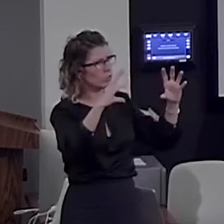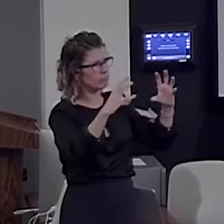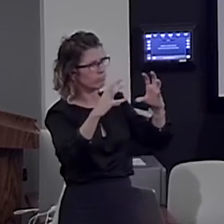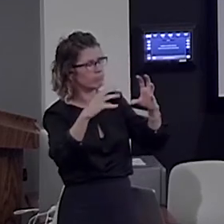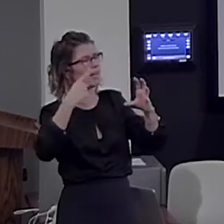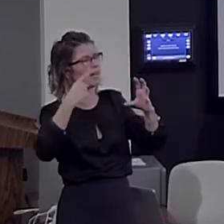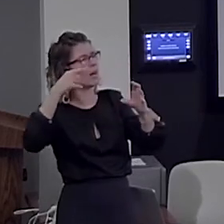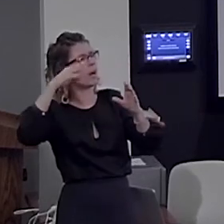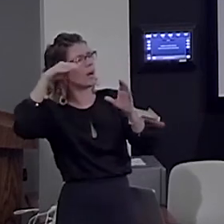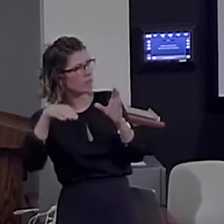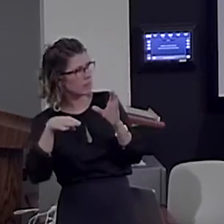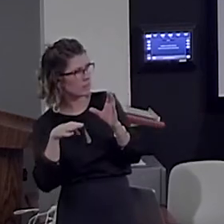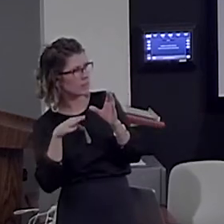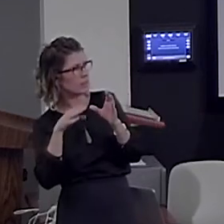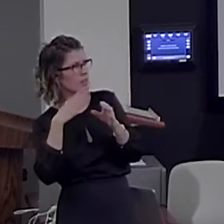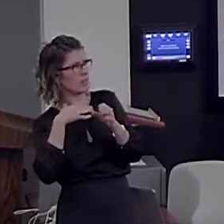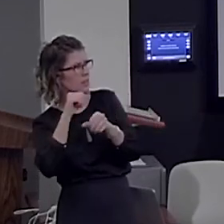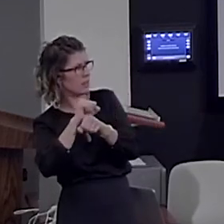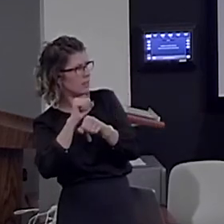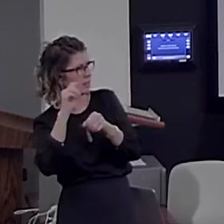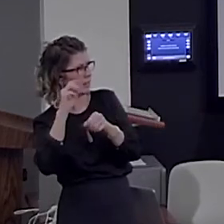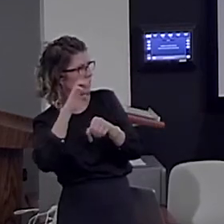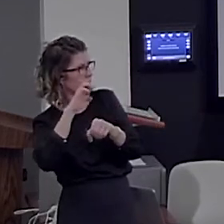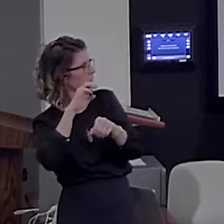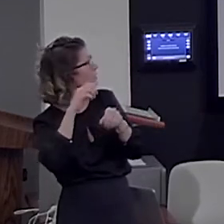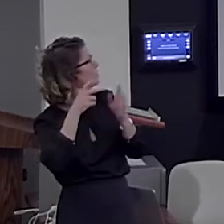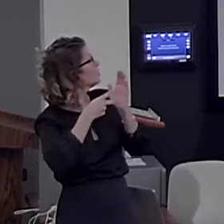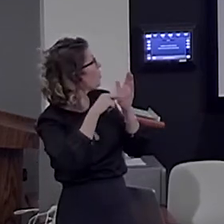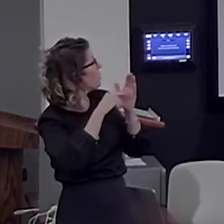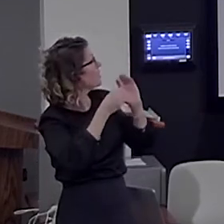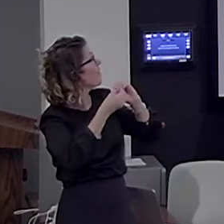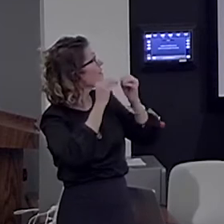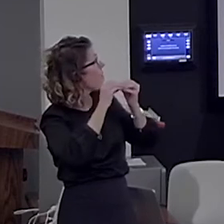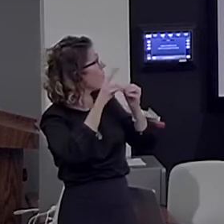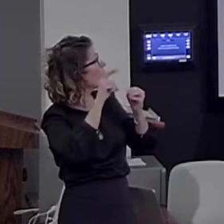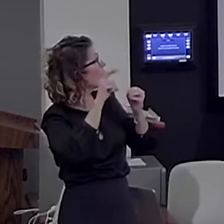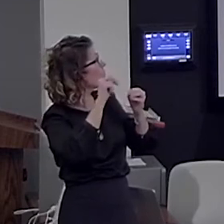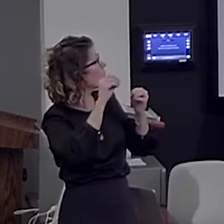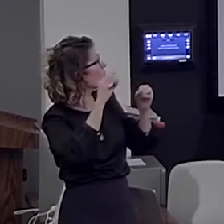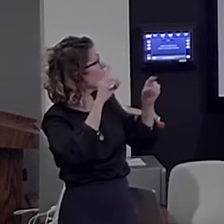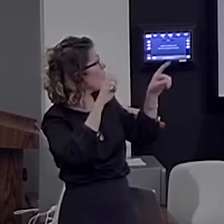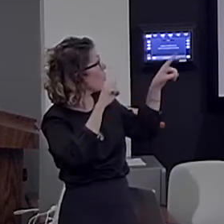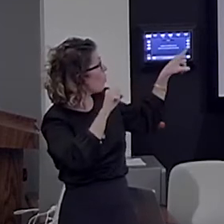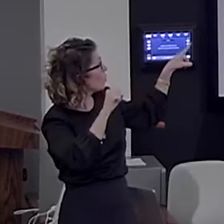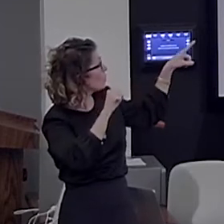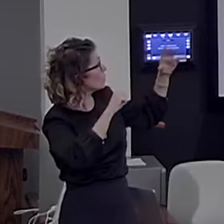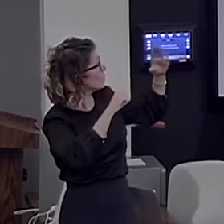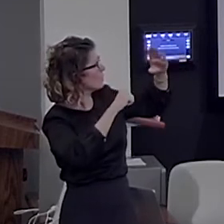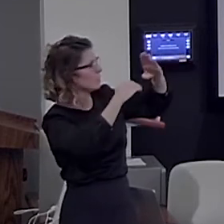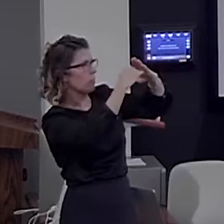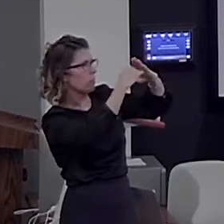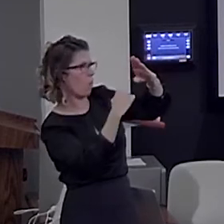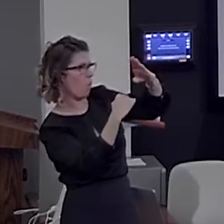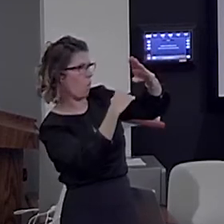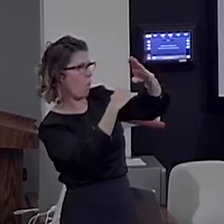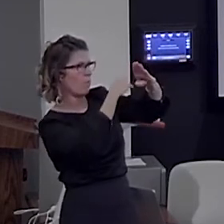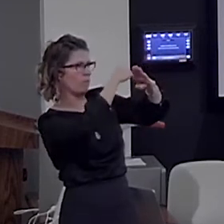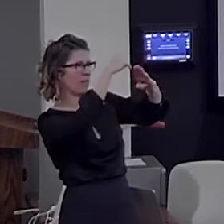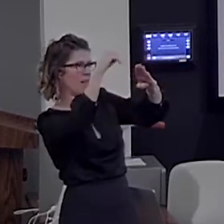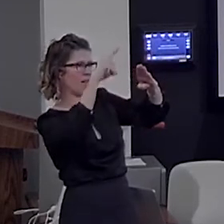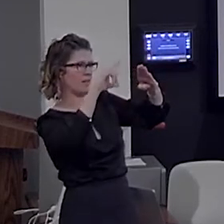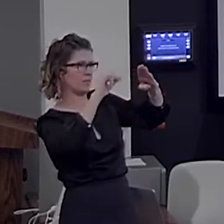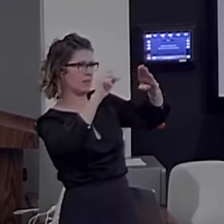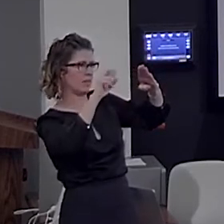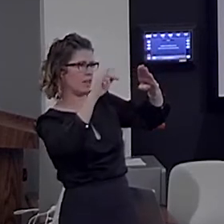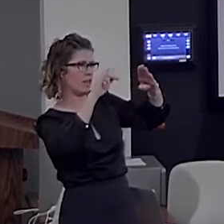open nodes, which drives brain activity, is sublinear. It's below this line of linearity as a function of the